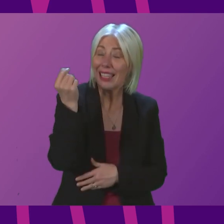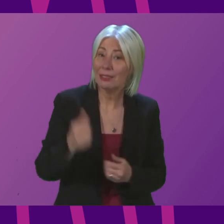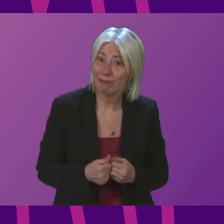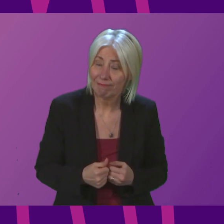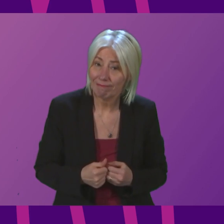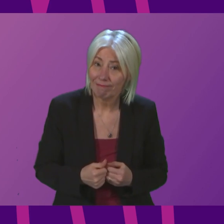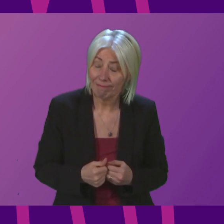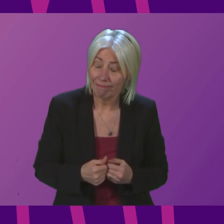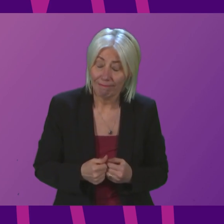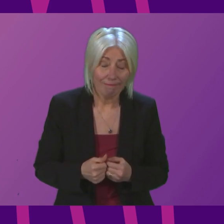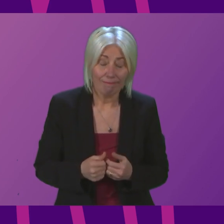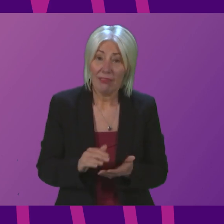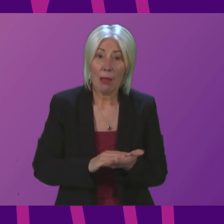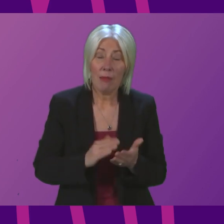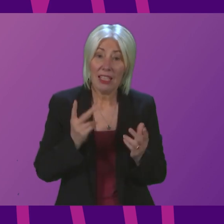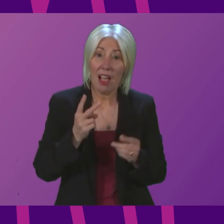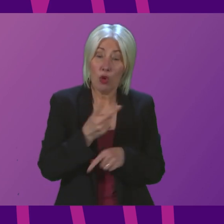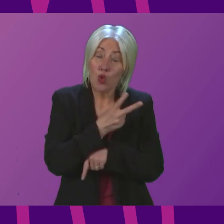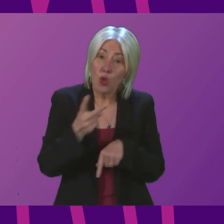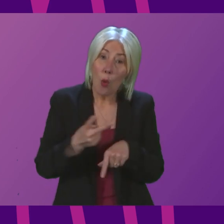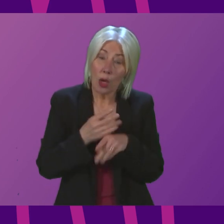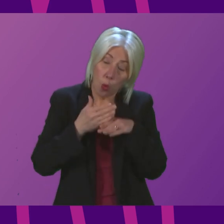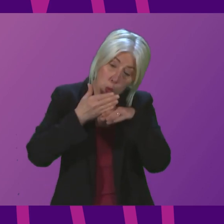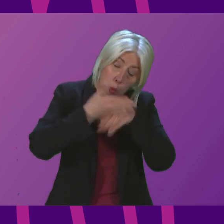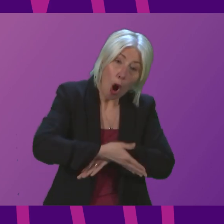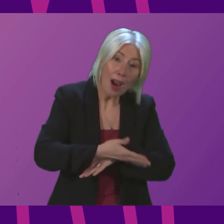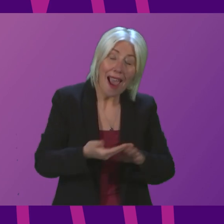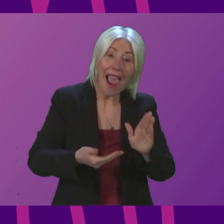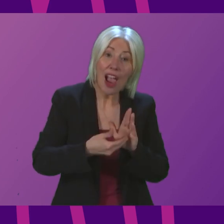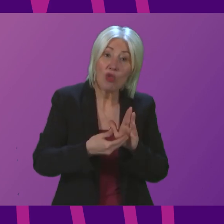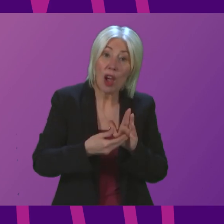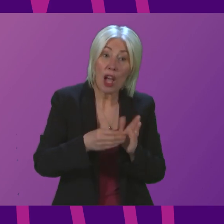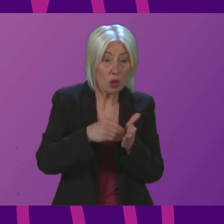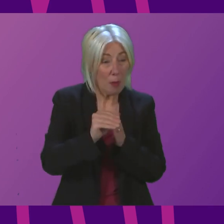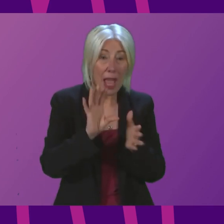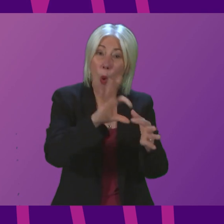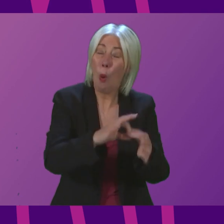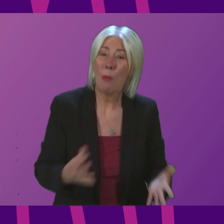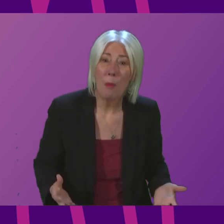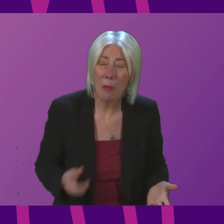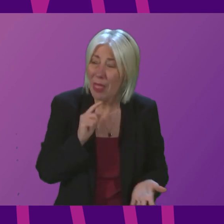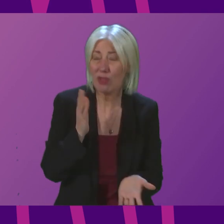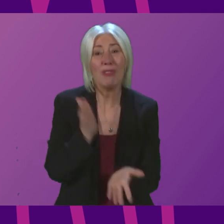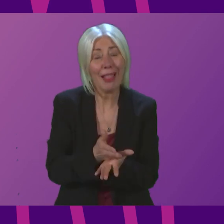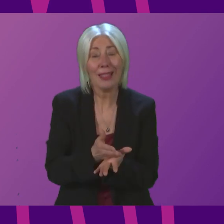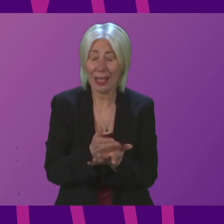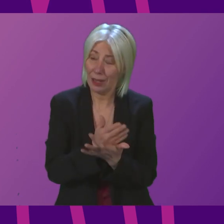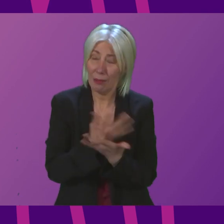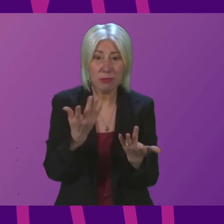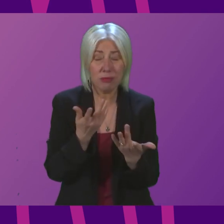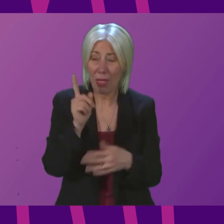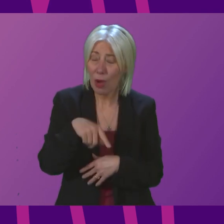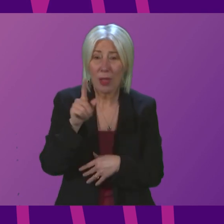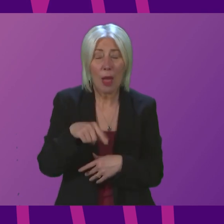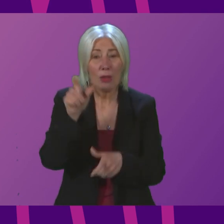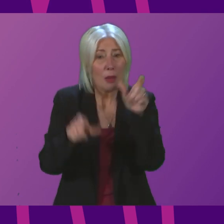that means she has to work two hours just to pay to get home that's the reality for thousands of people across the